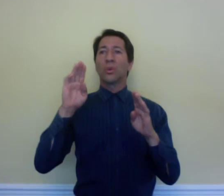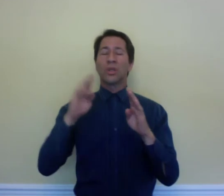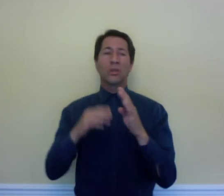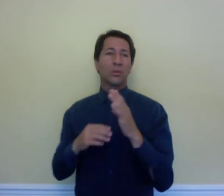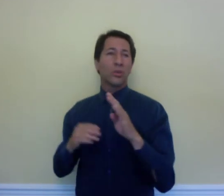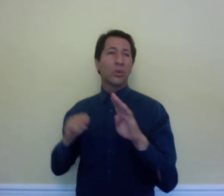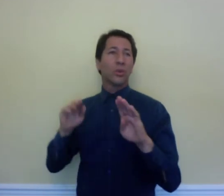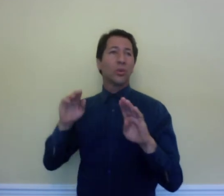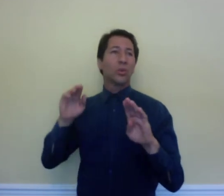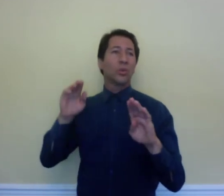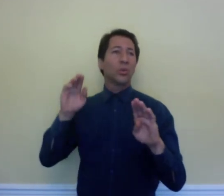Can't you see you bit about them?